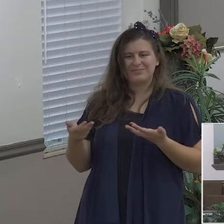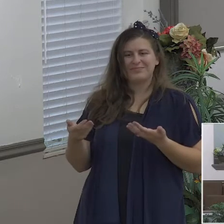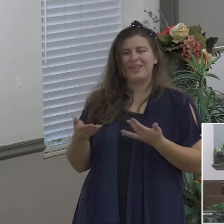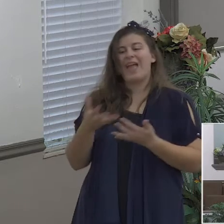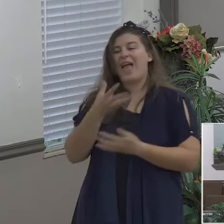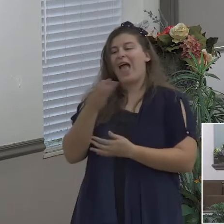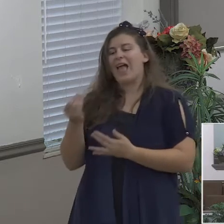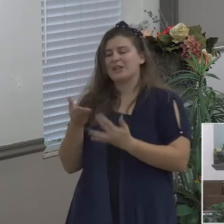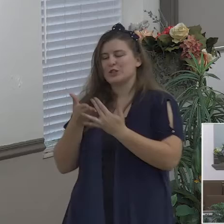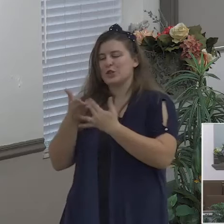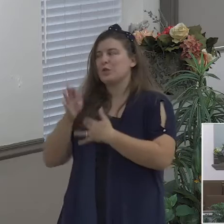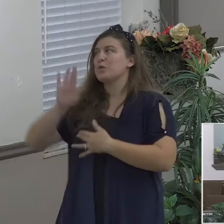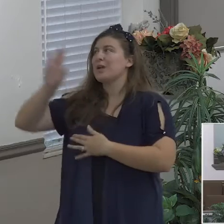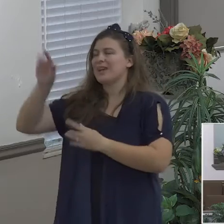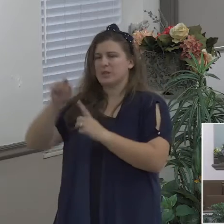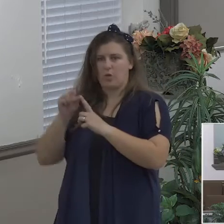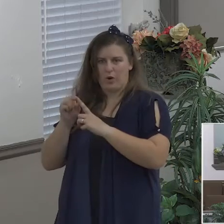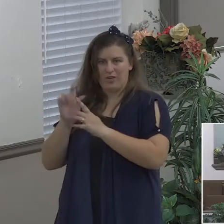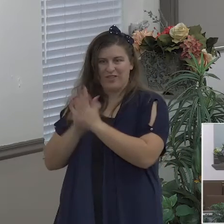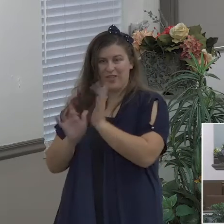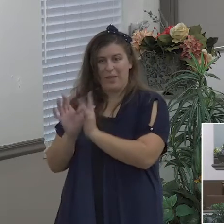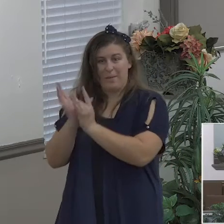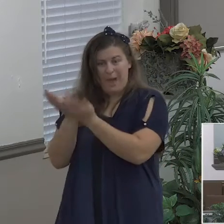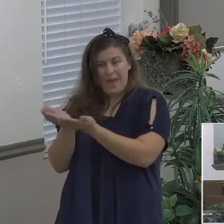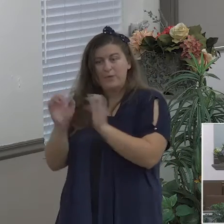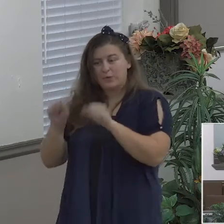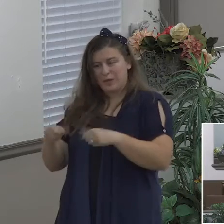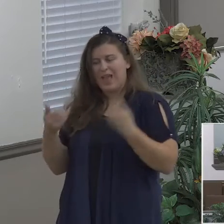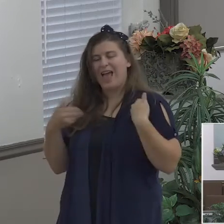psalm 119 verse 165